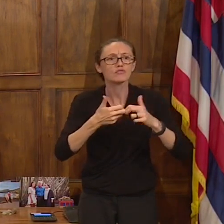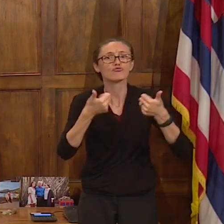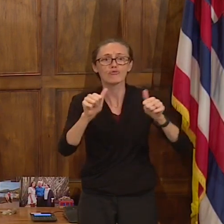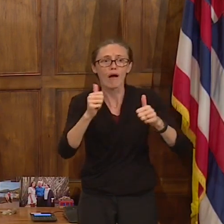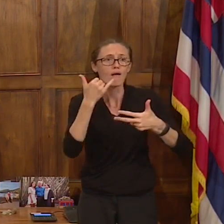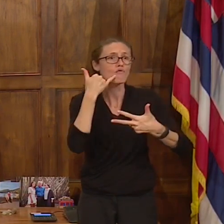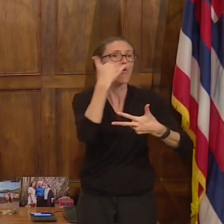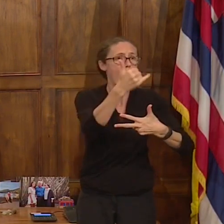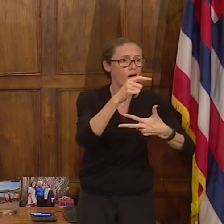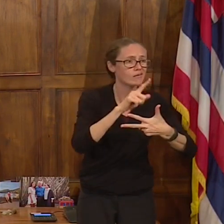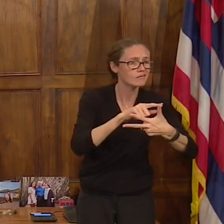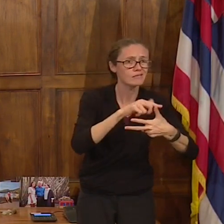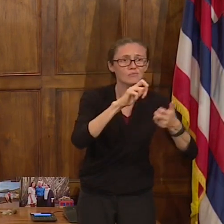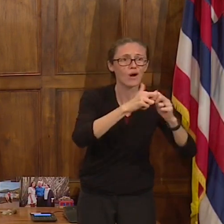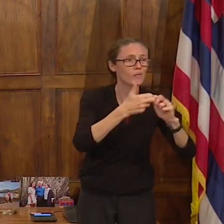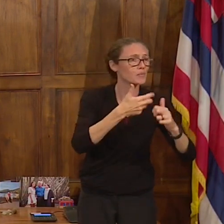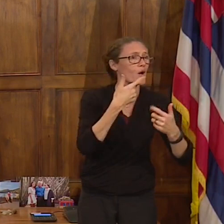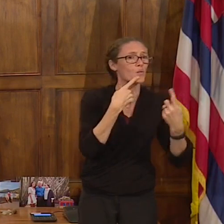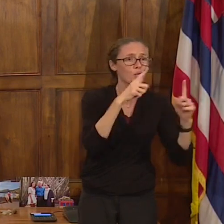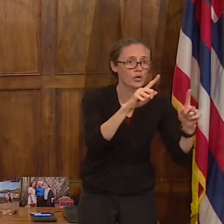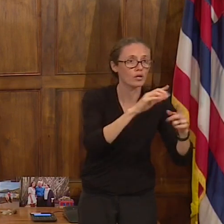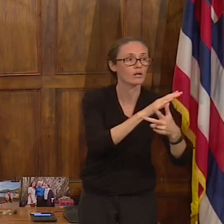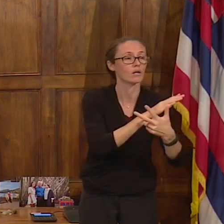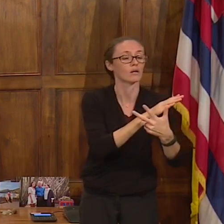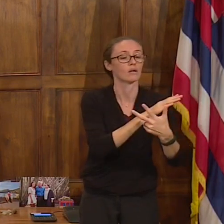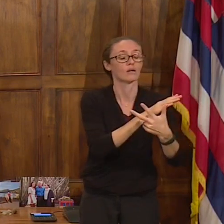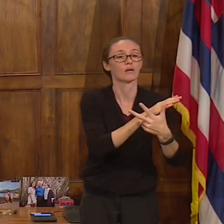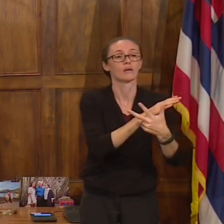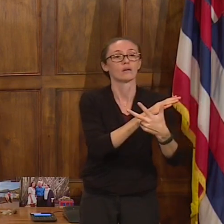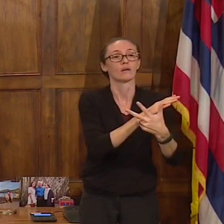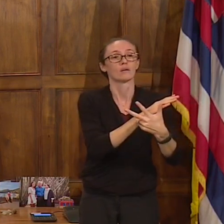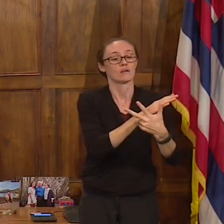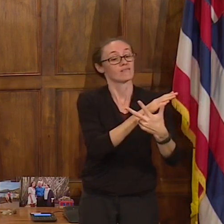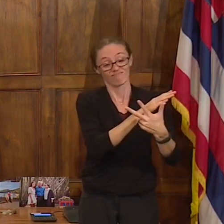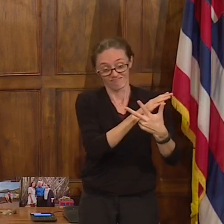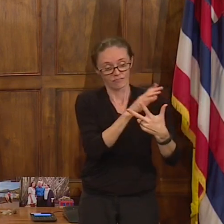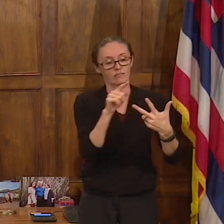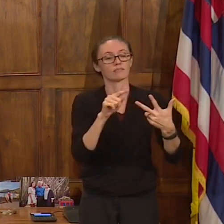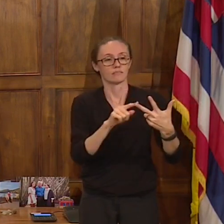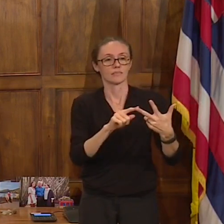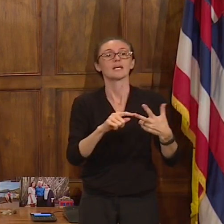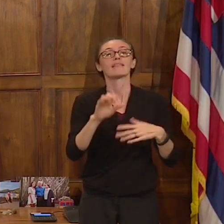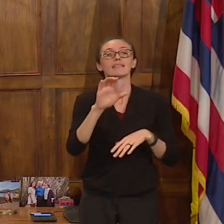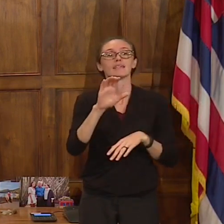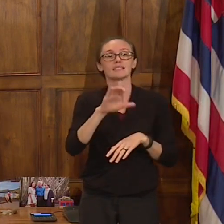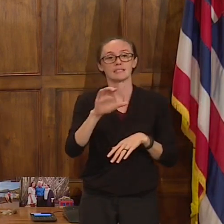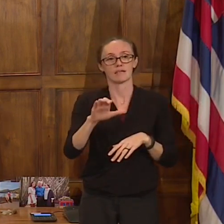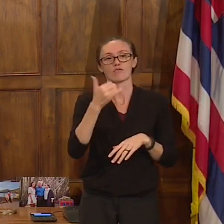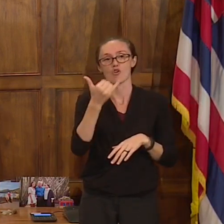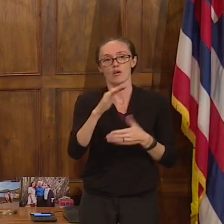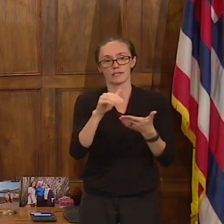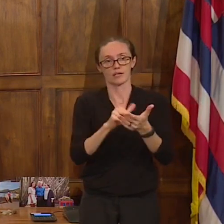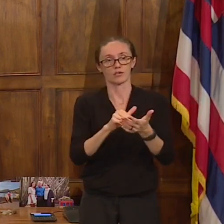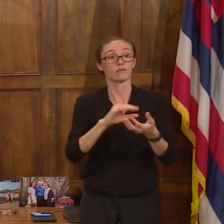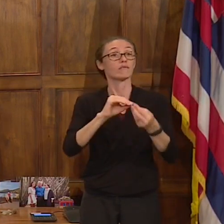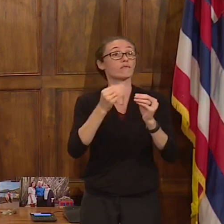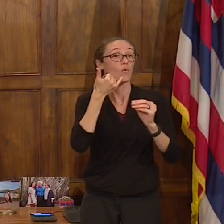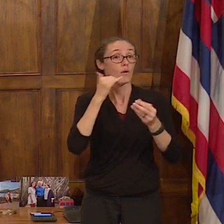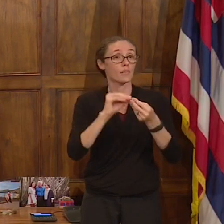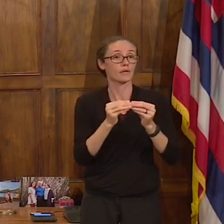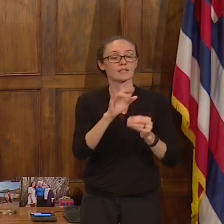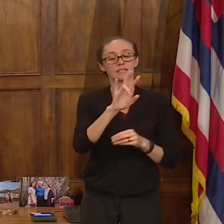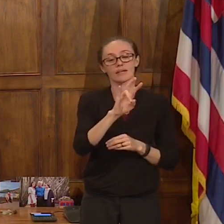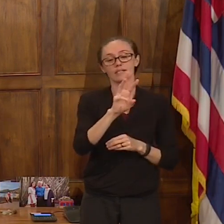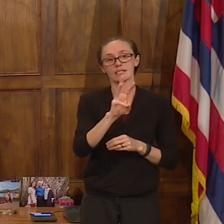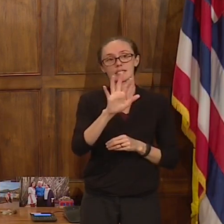the activation line, they may call the city's call center. And that number is 768